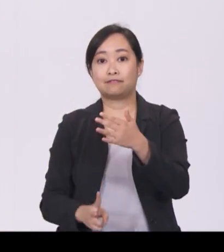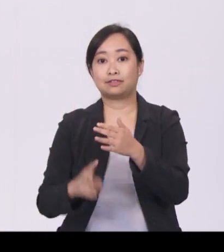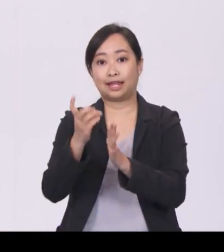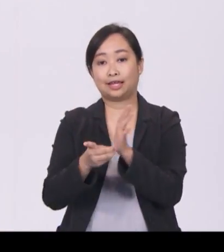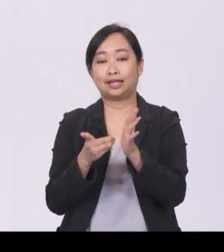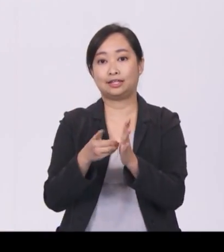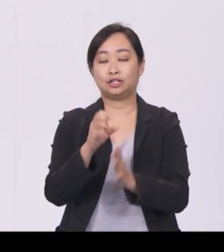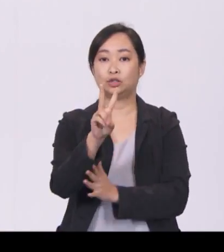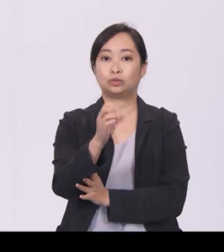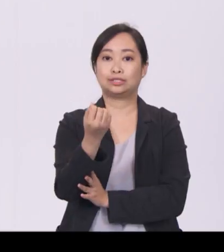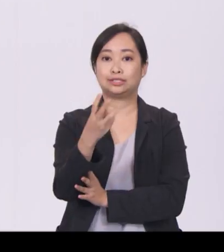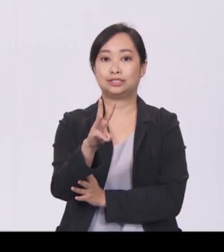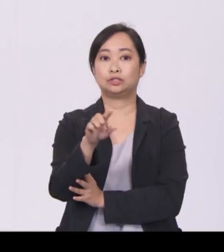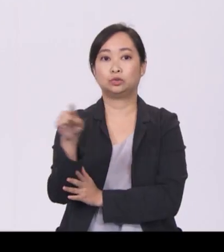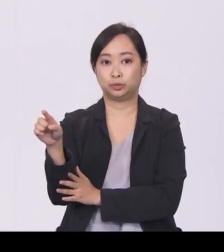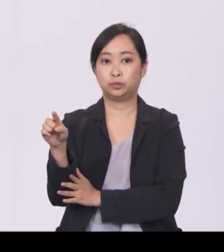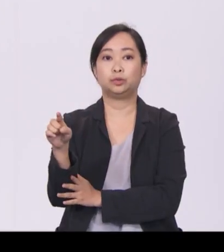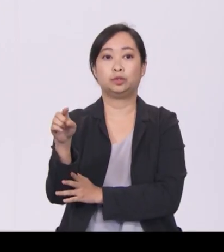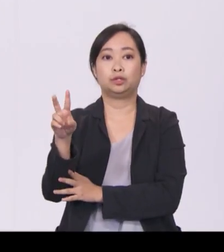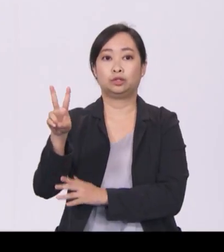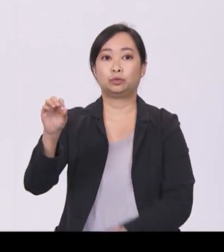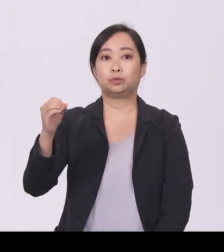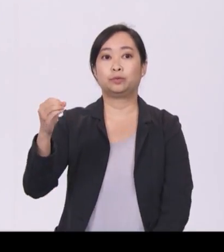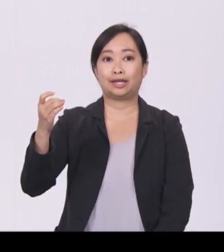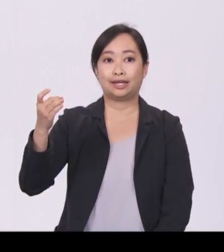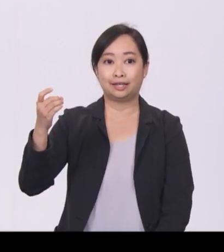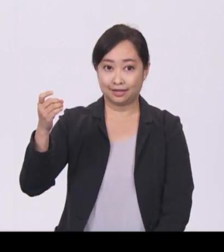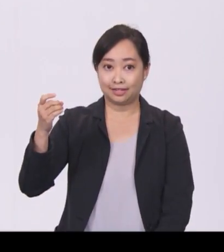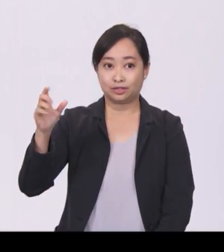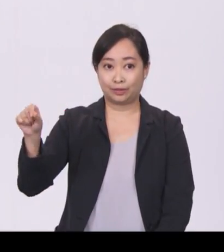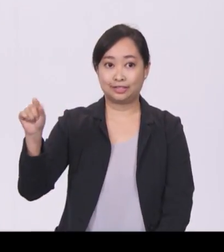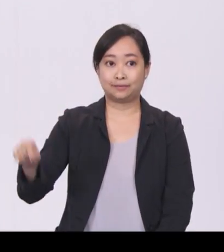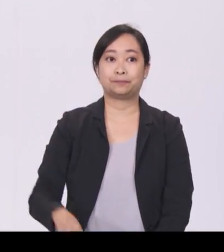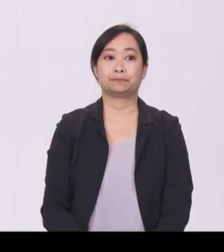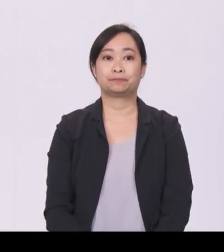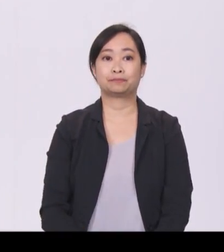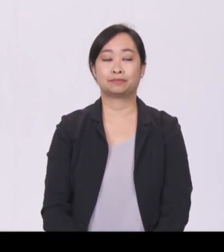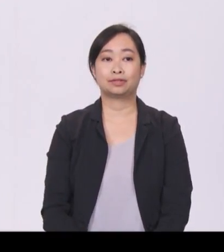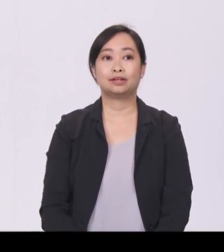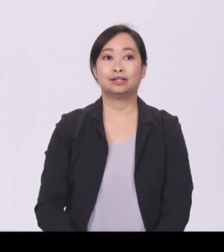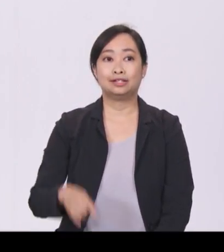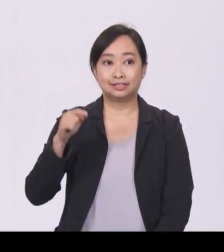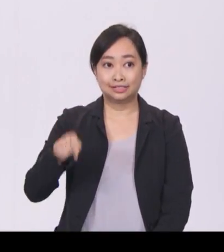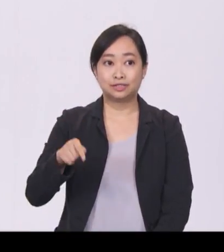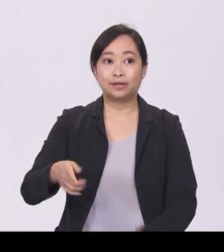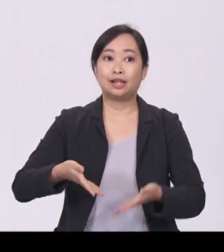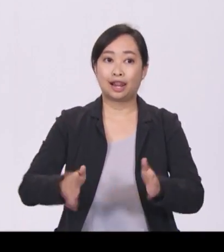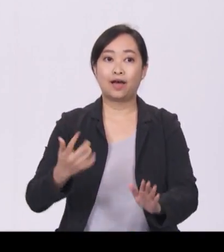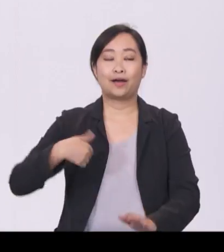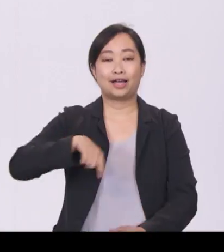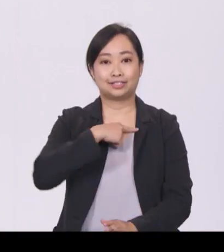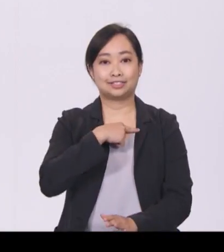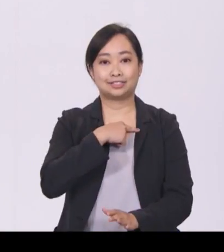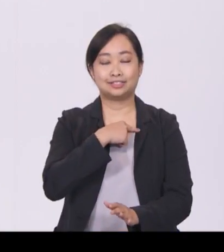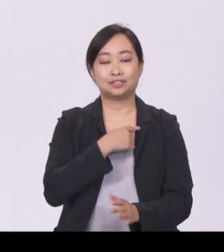All in all, we were able to find a significant increase in overall government expenditures, from $55